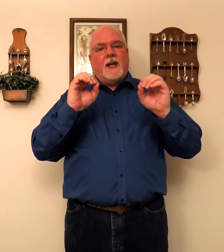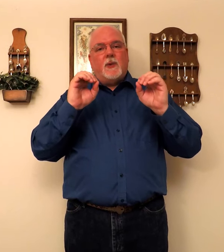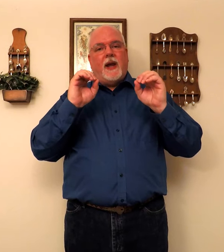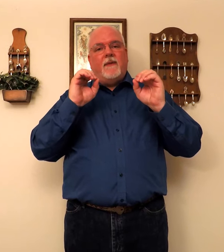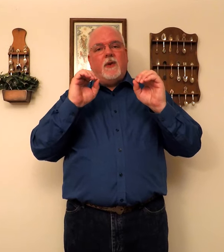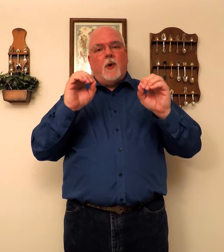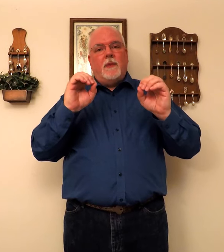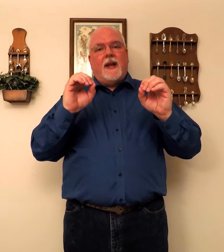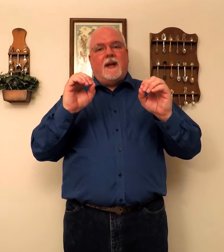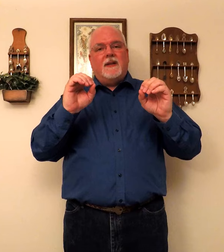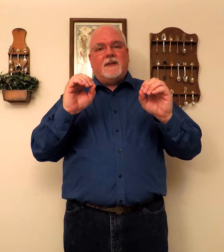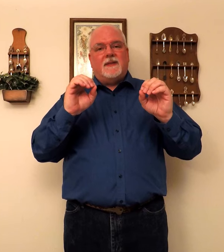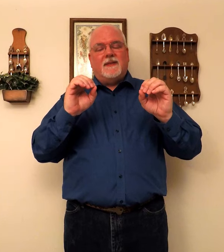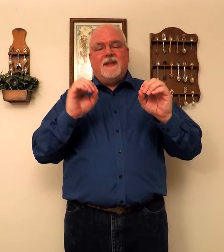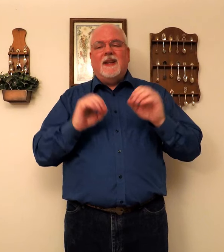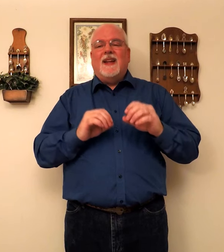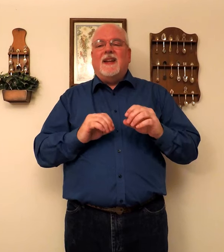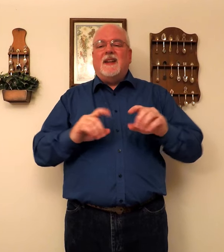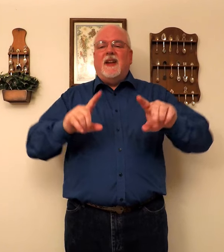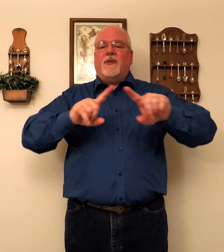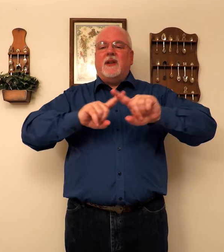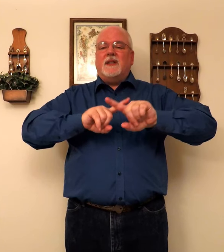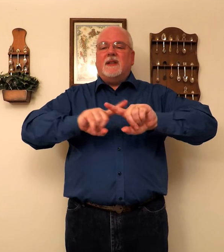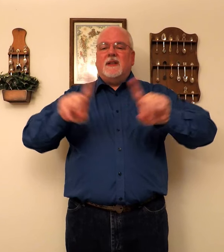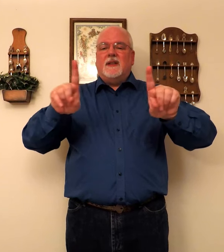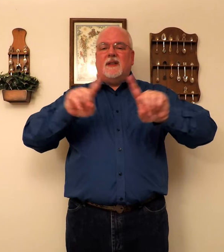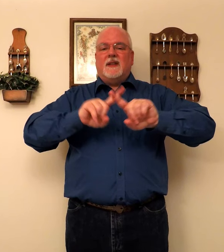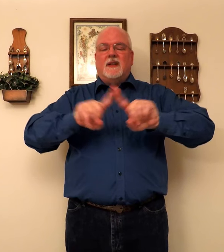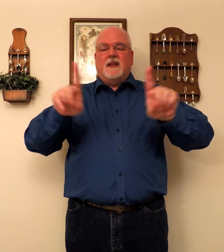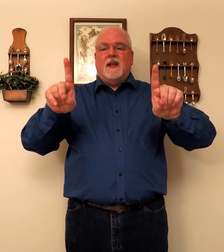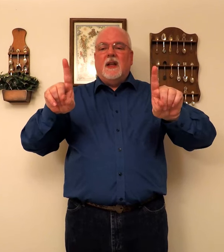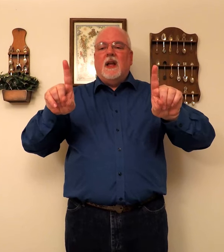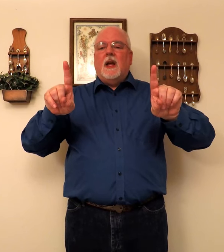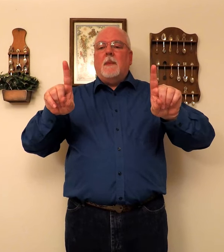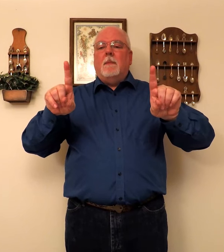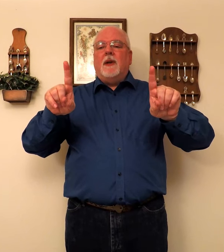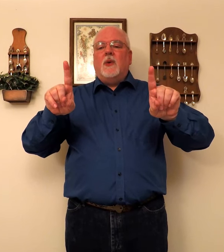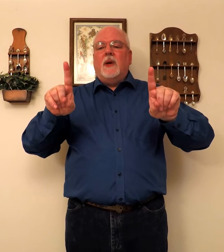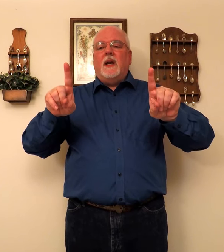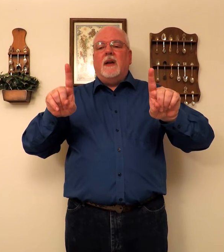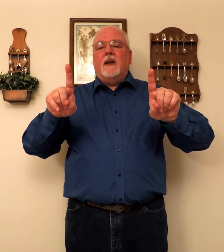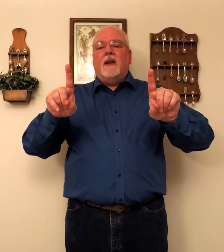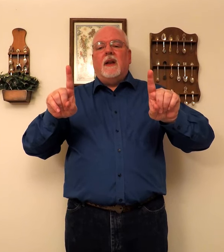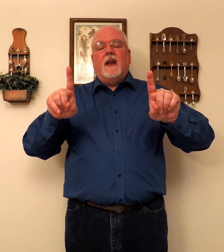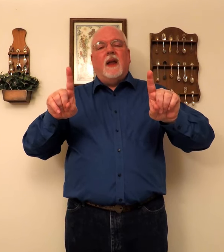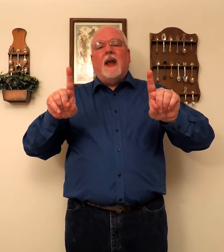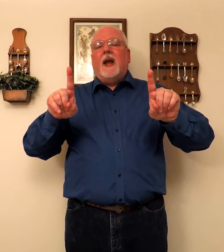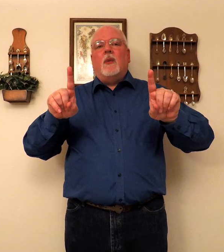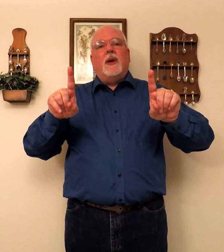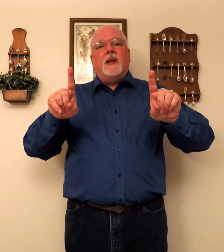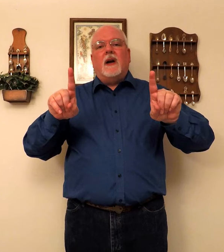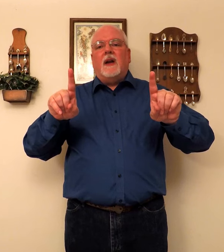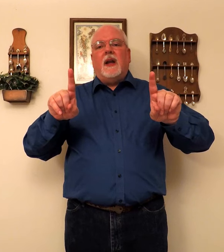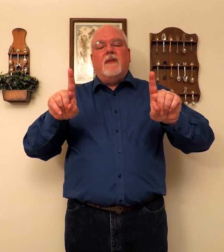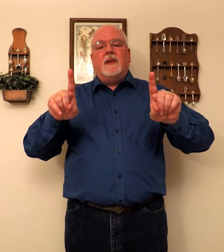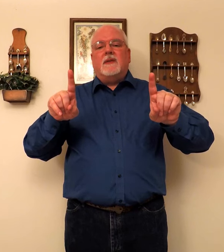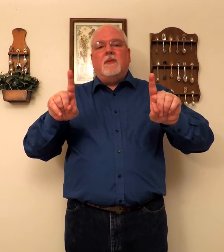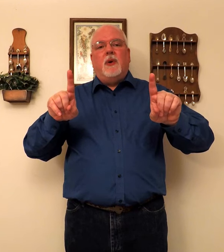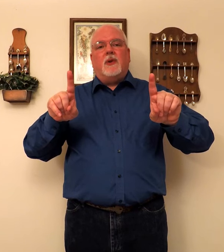yes we have no bananas. Difference. Between. And we're not going to even put